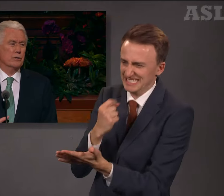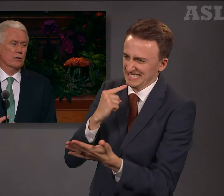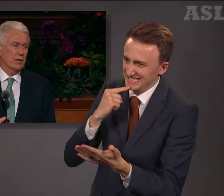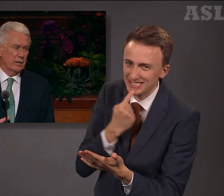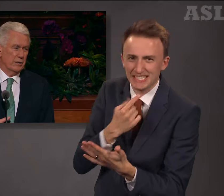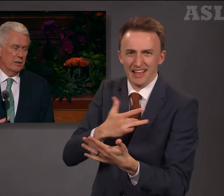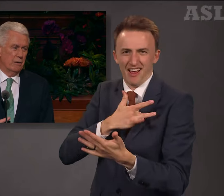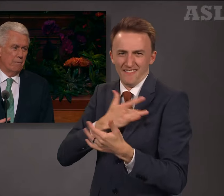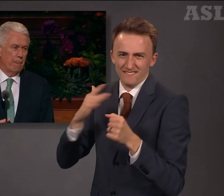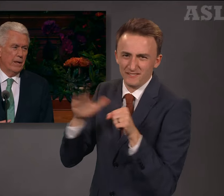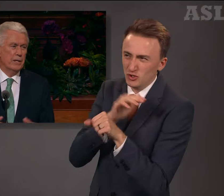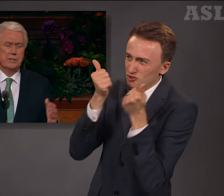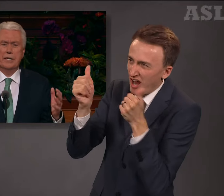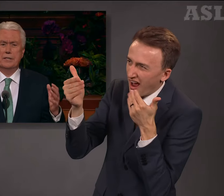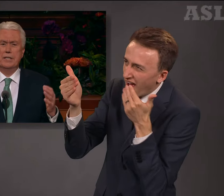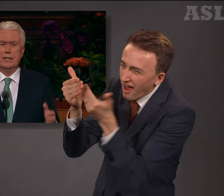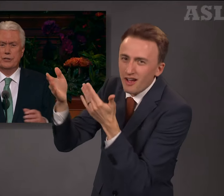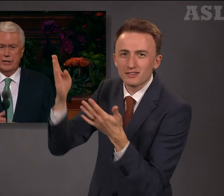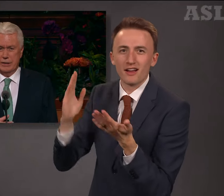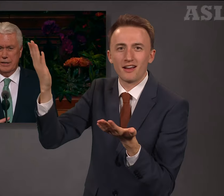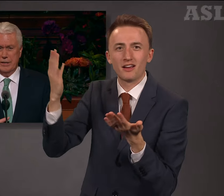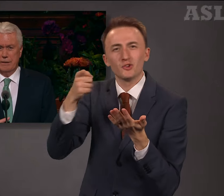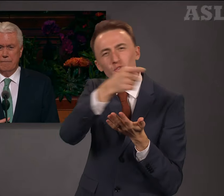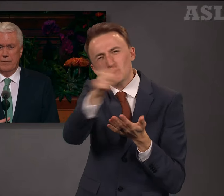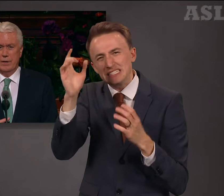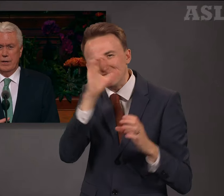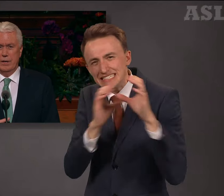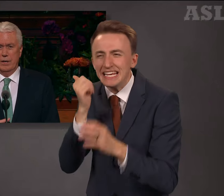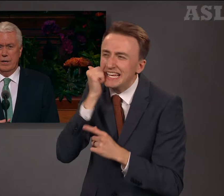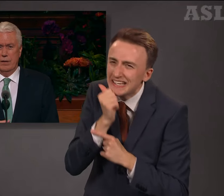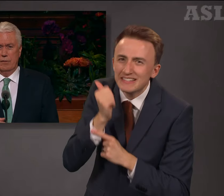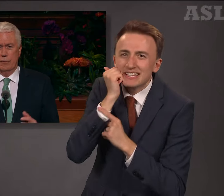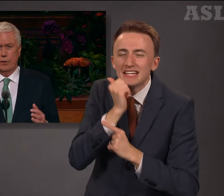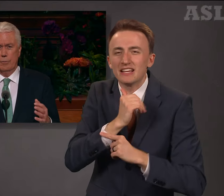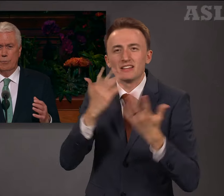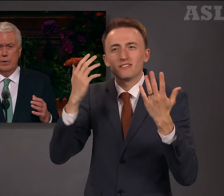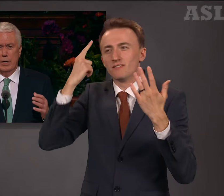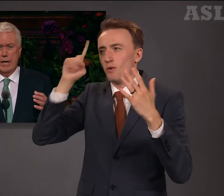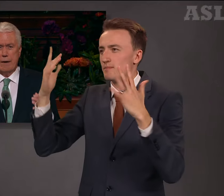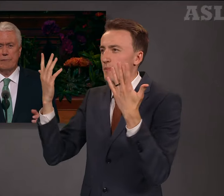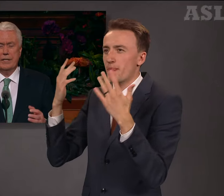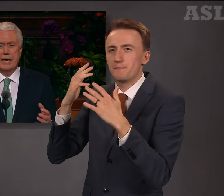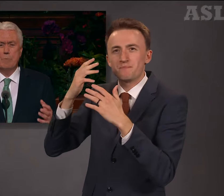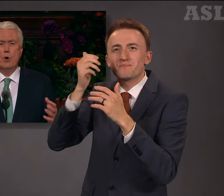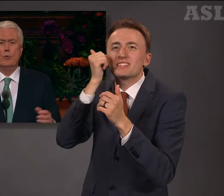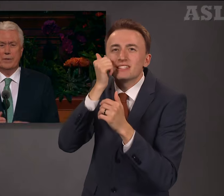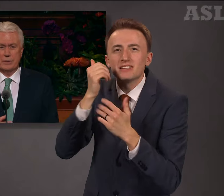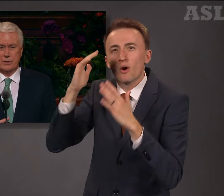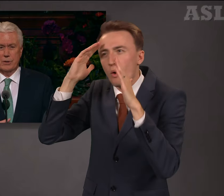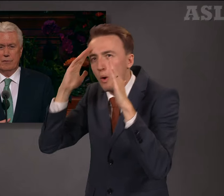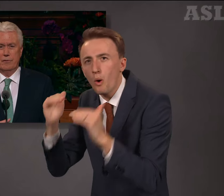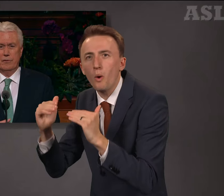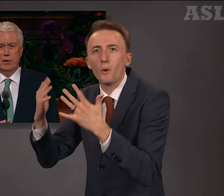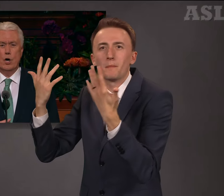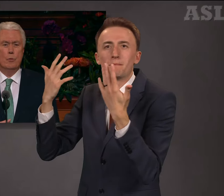to God. Seek diligently for everyday moments of hope,